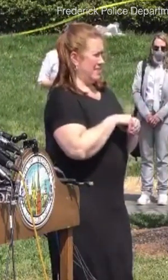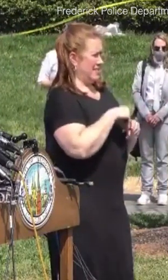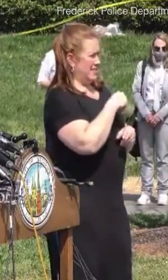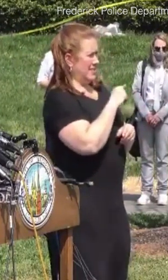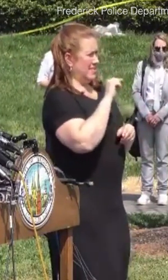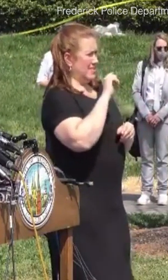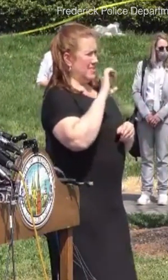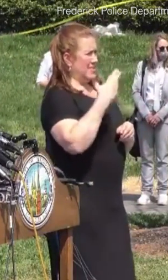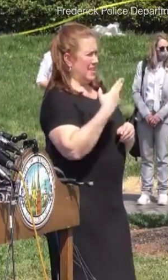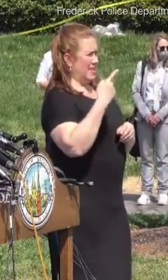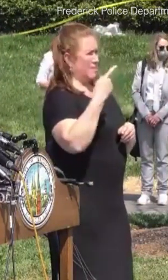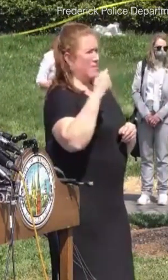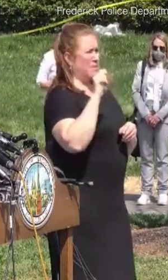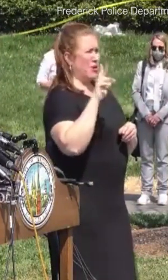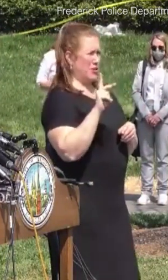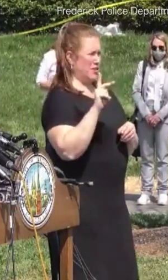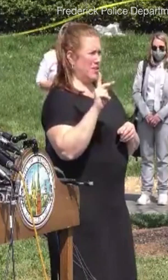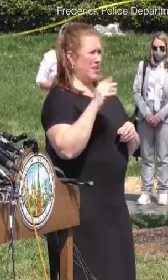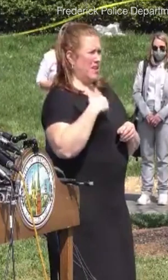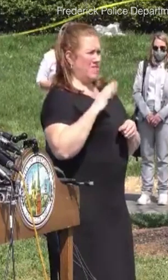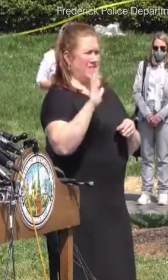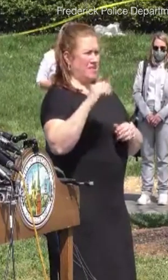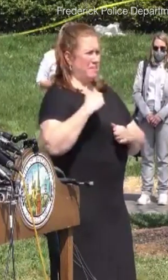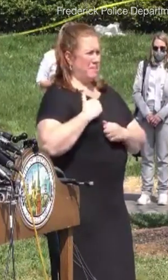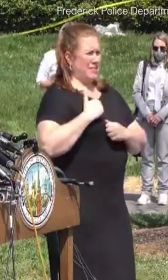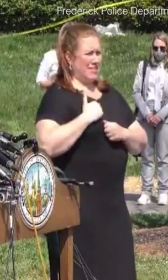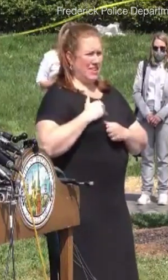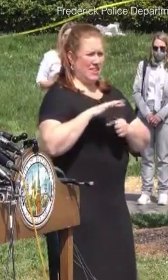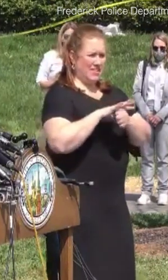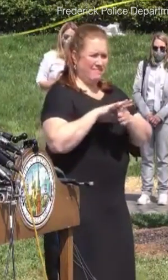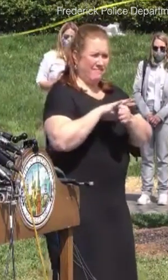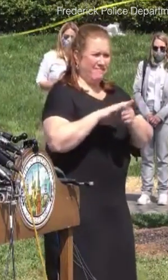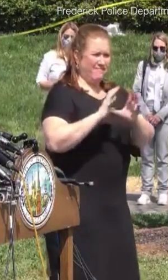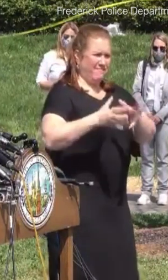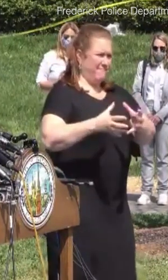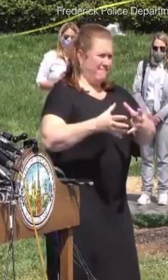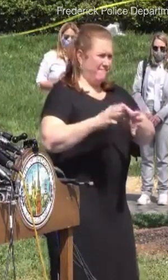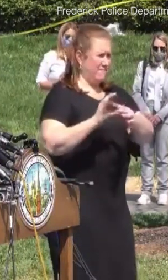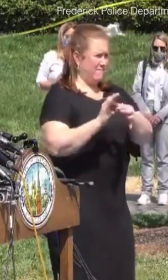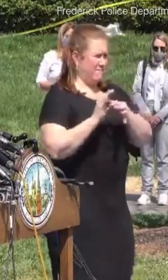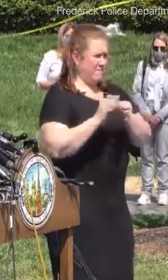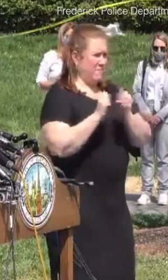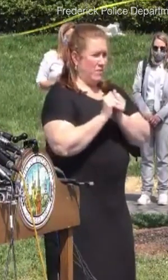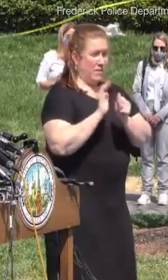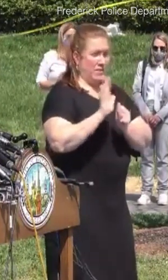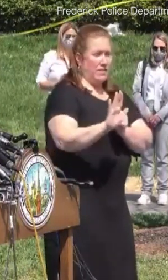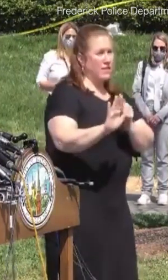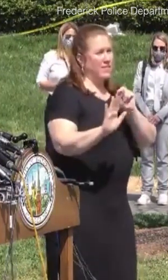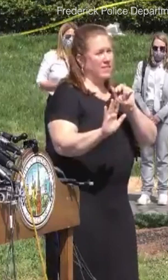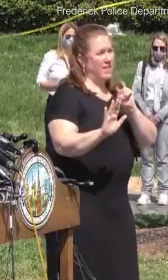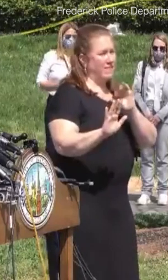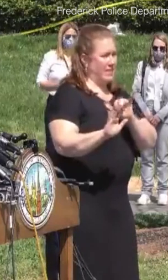military institution there. It's tied to the military, to the Navy, and that is where the shooting took